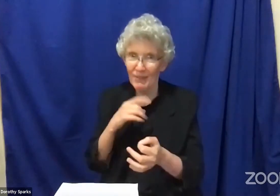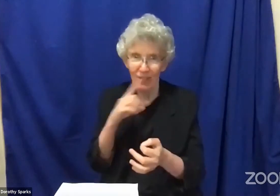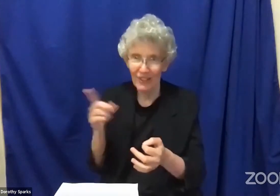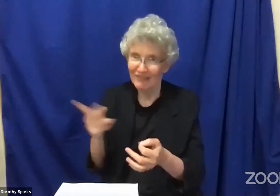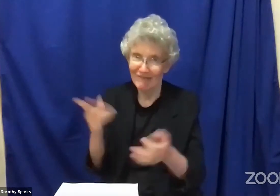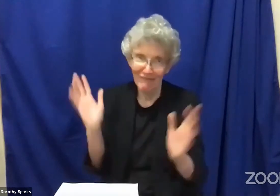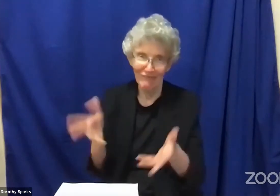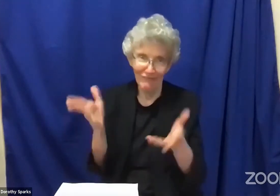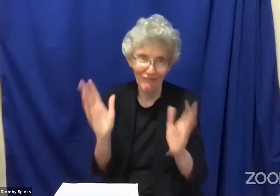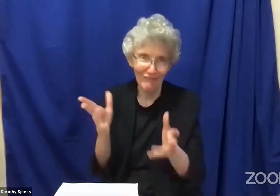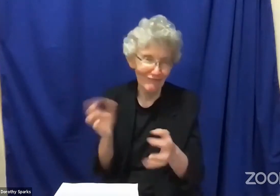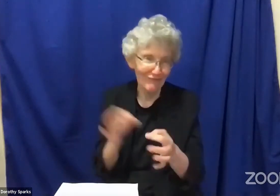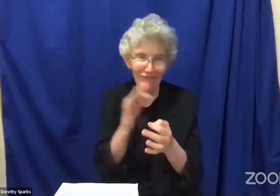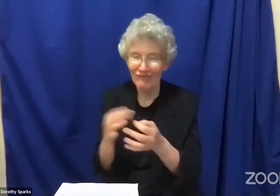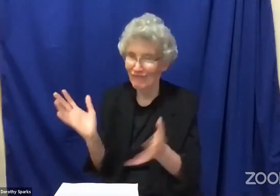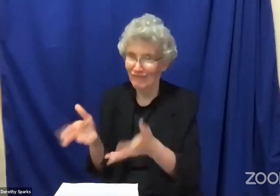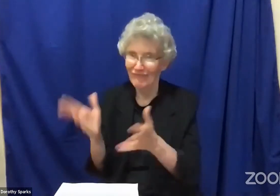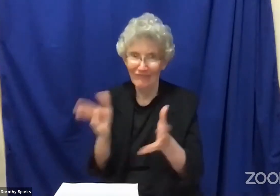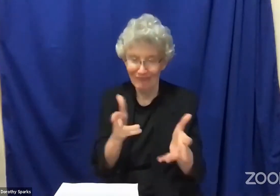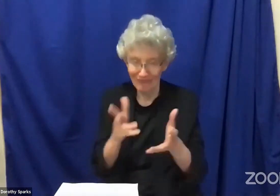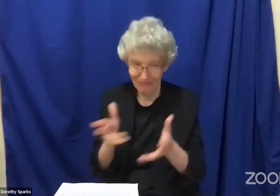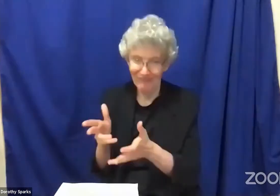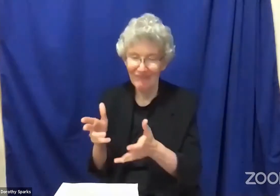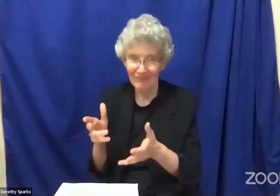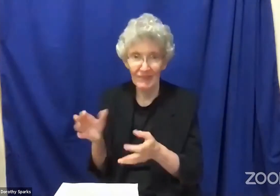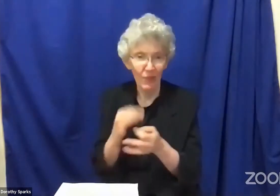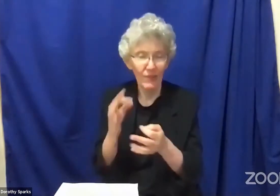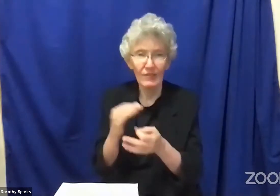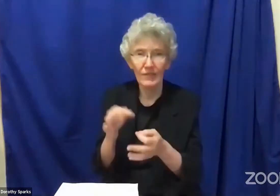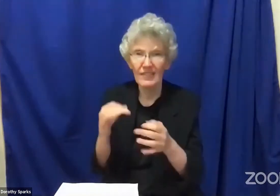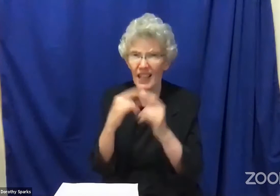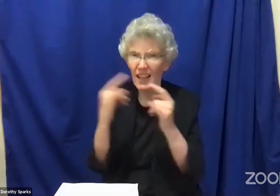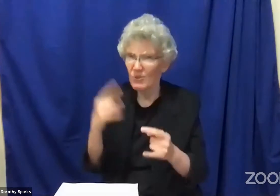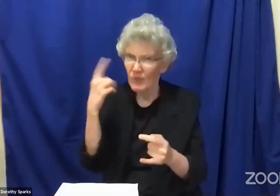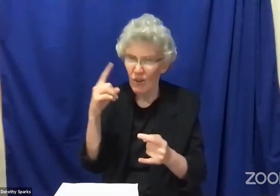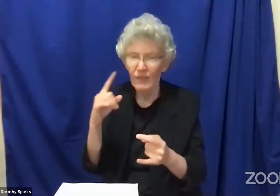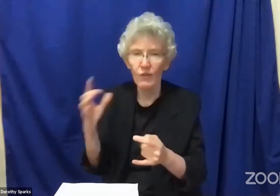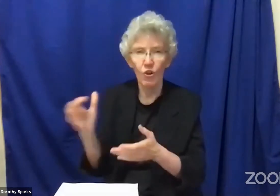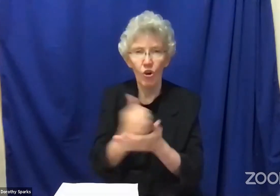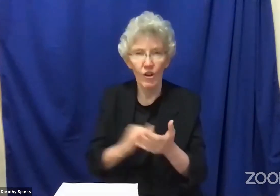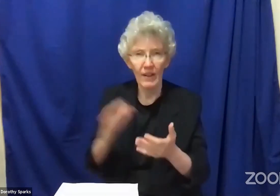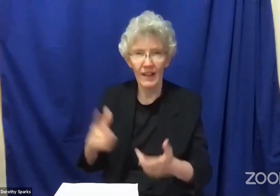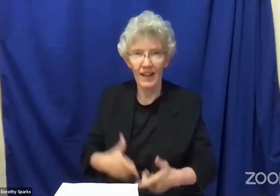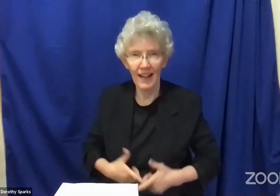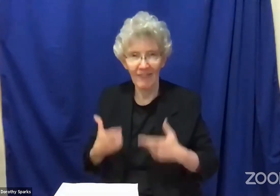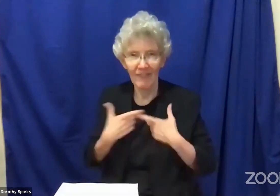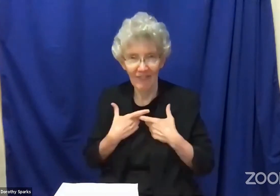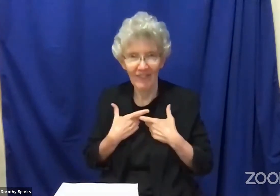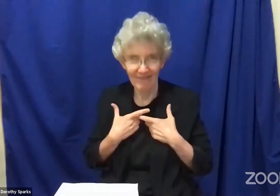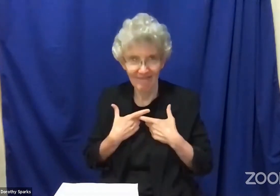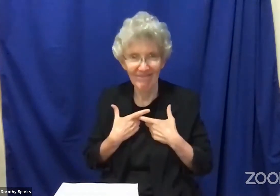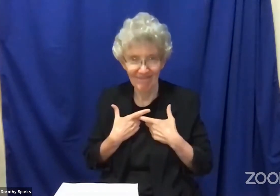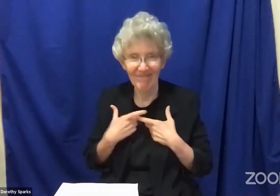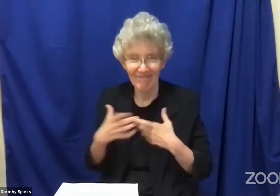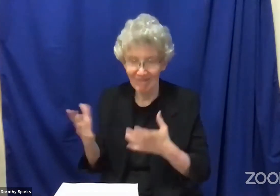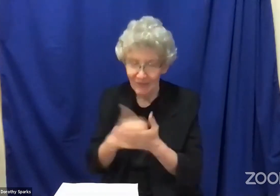Paul was a tent maker, too. So, he stayed with them, and they worked together.